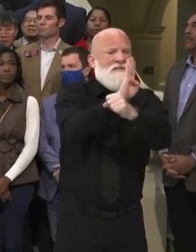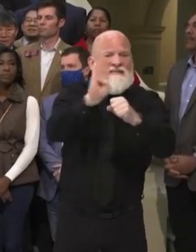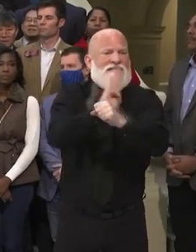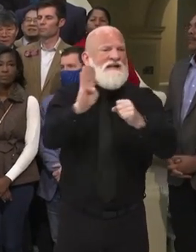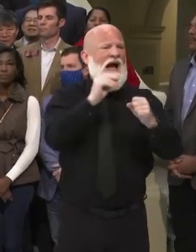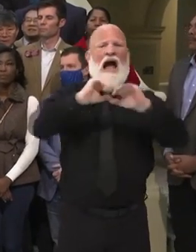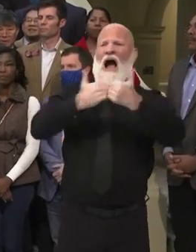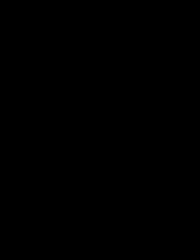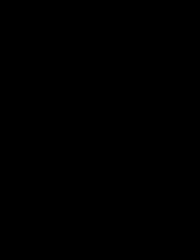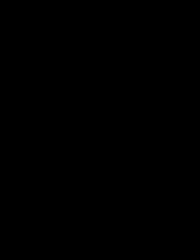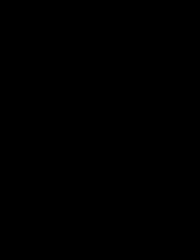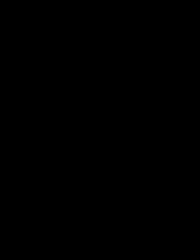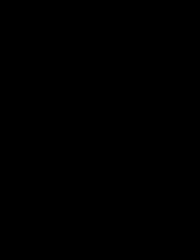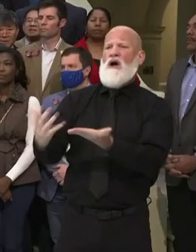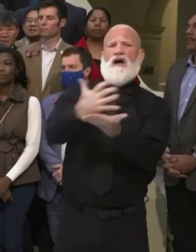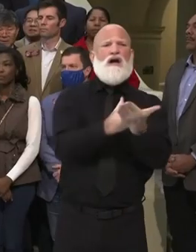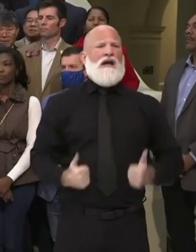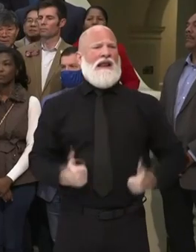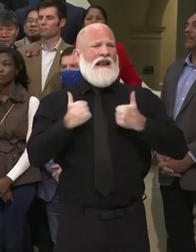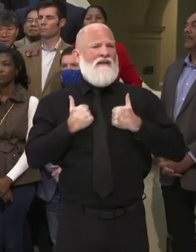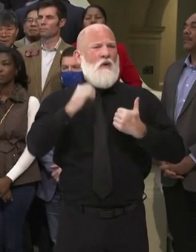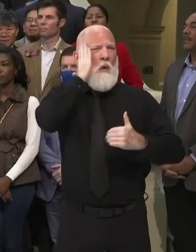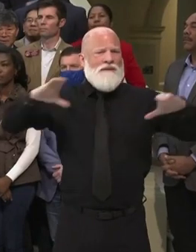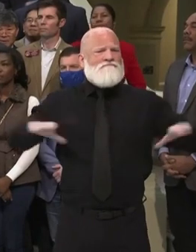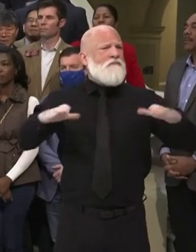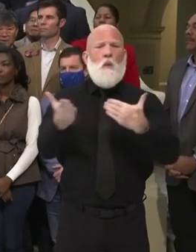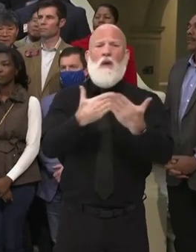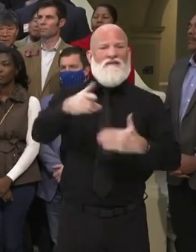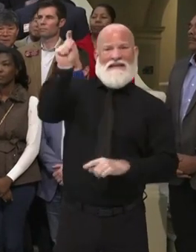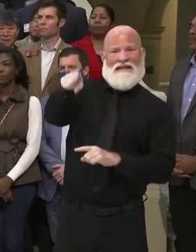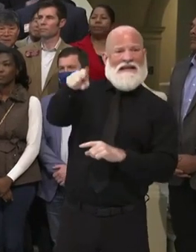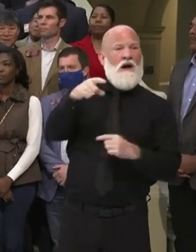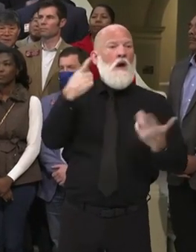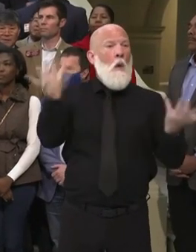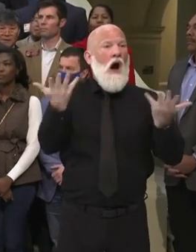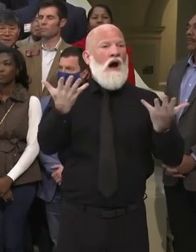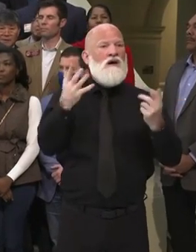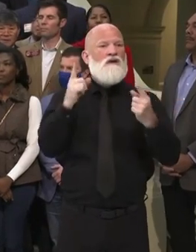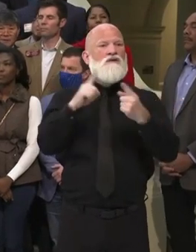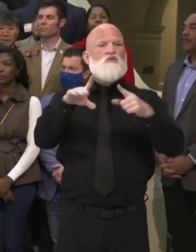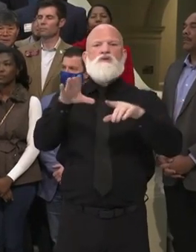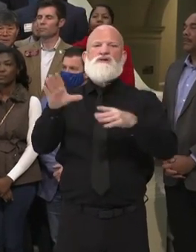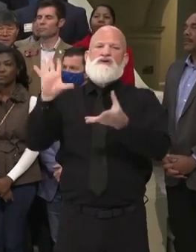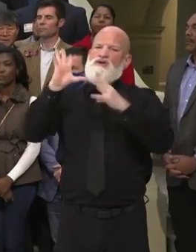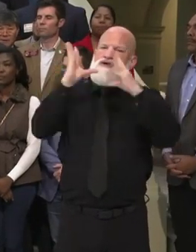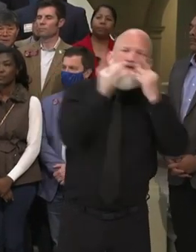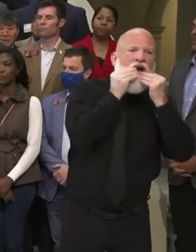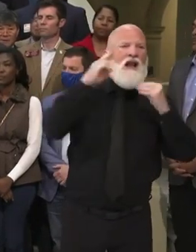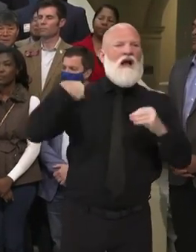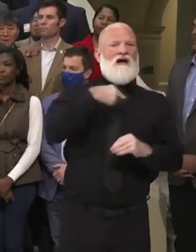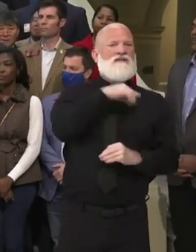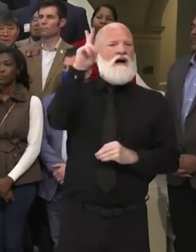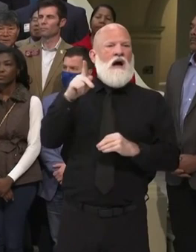silence all of us. They don't care about jobs. They don't care about our communities. And they